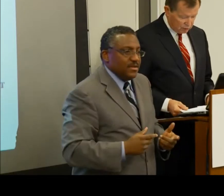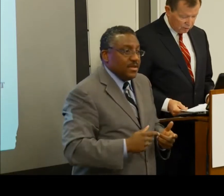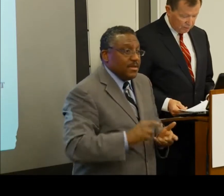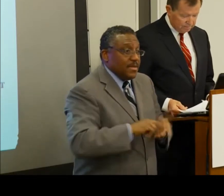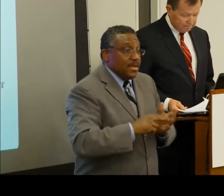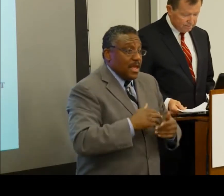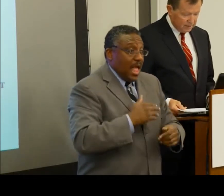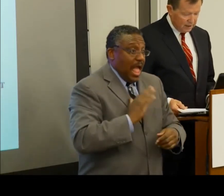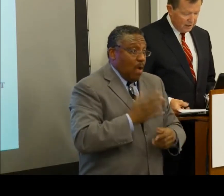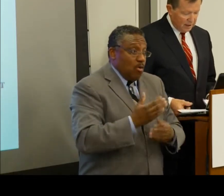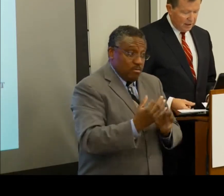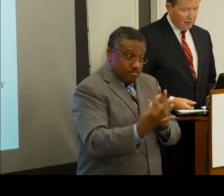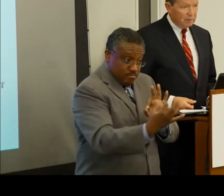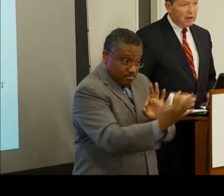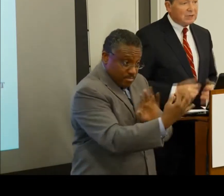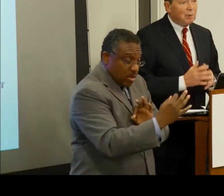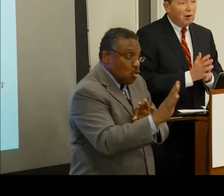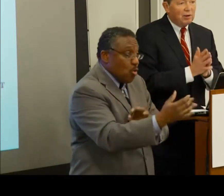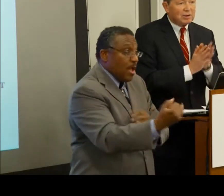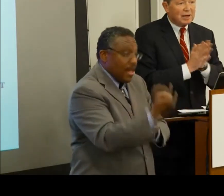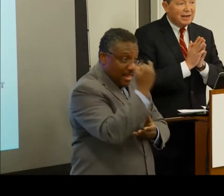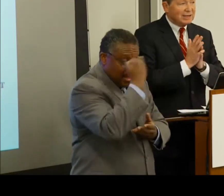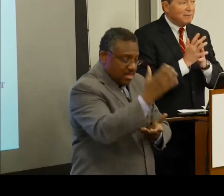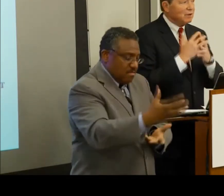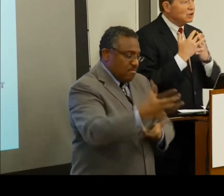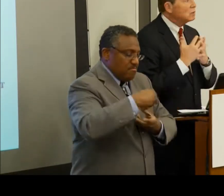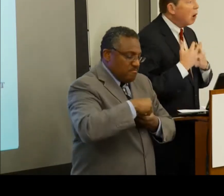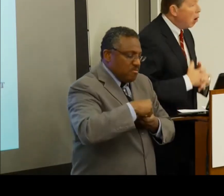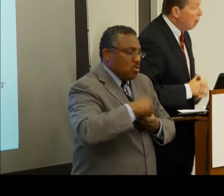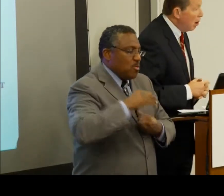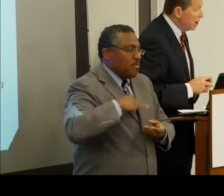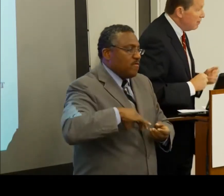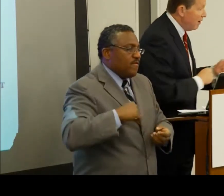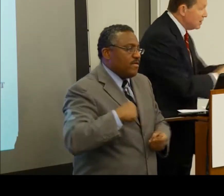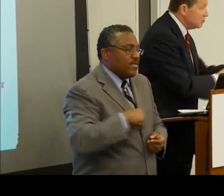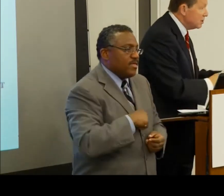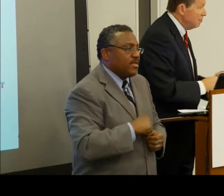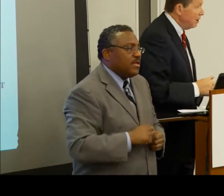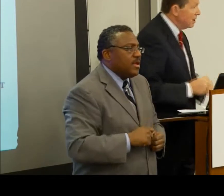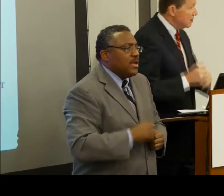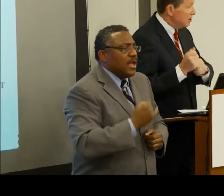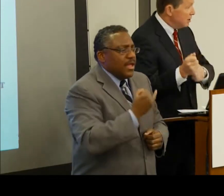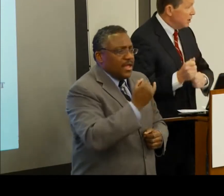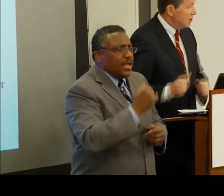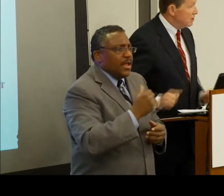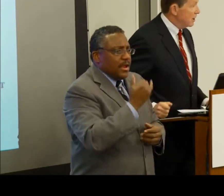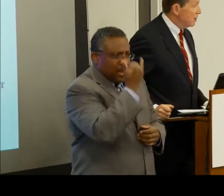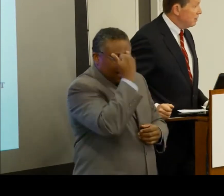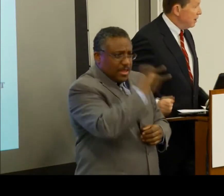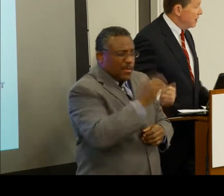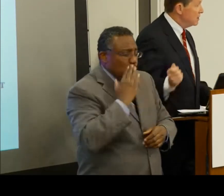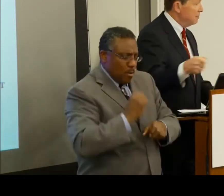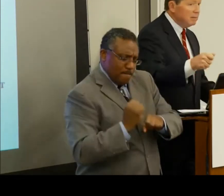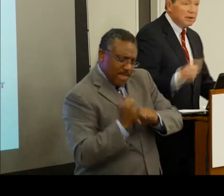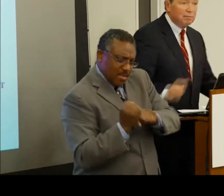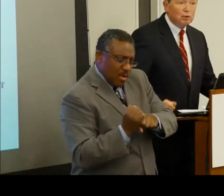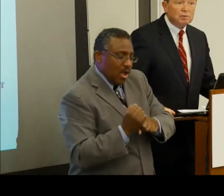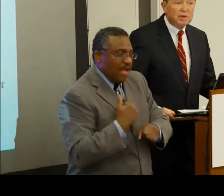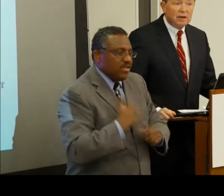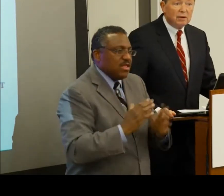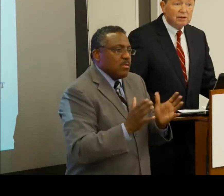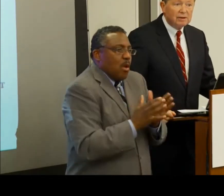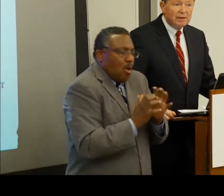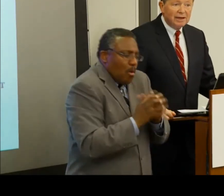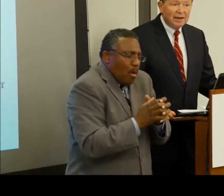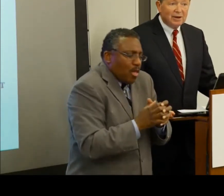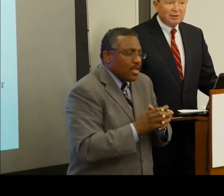be useful. You know, in baseball there's a concept of small ball, you advance with a bunt, you steal a base, maybe a